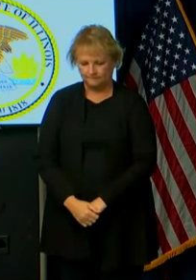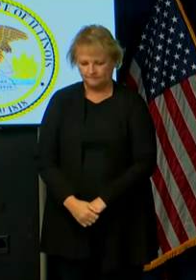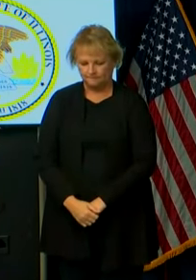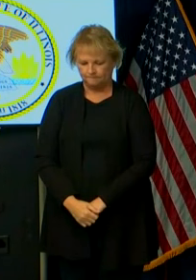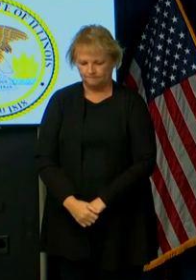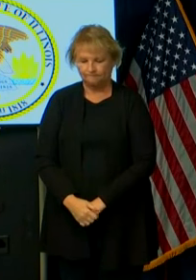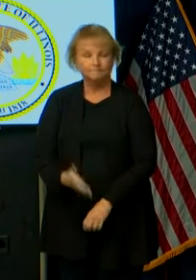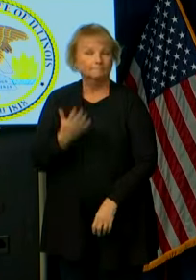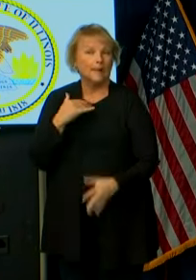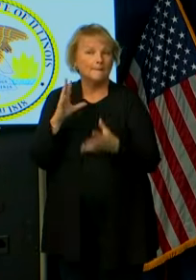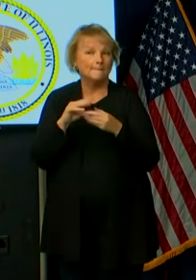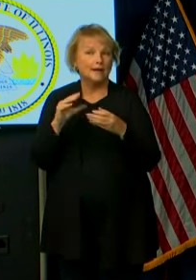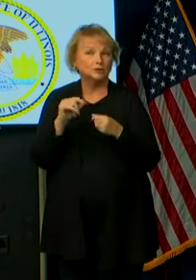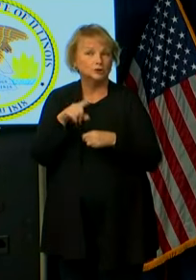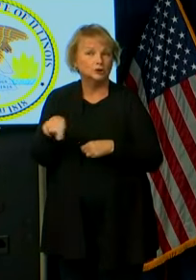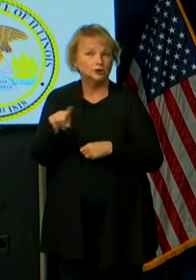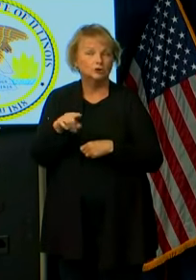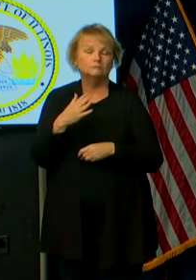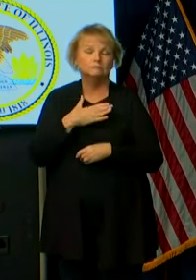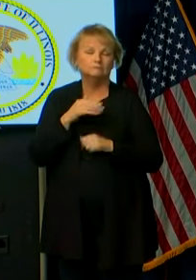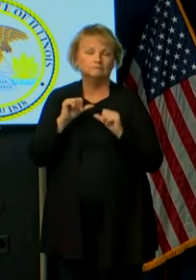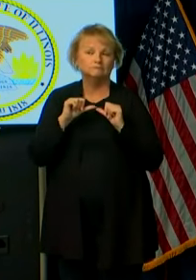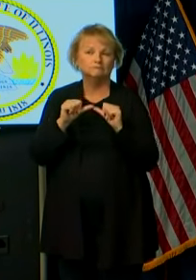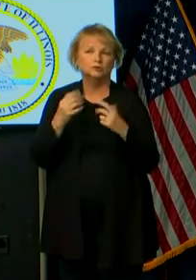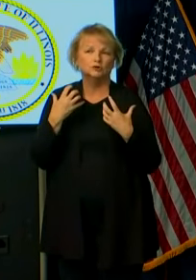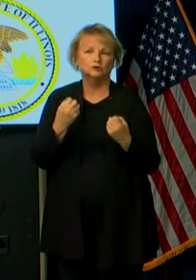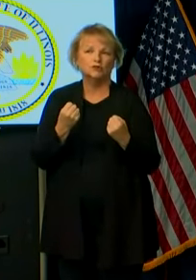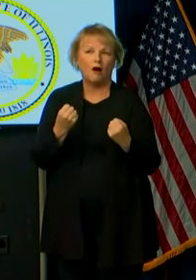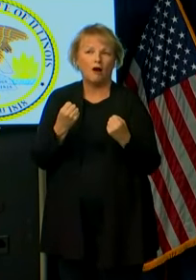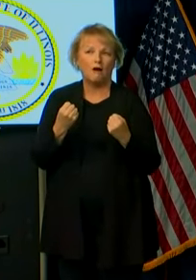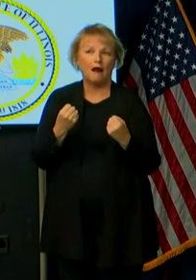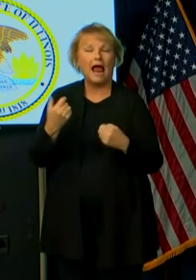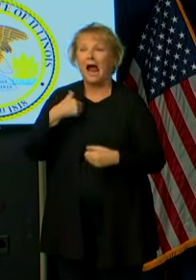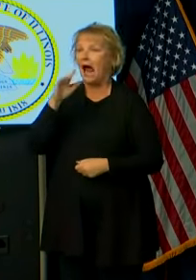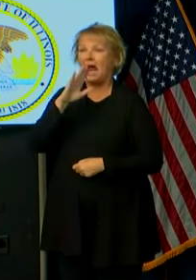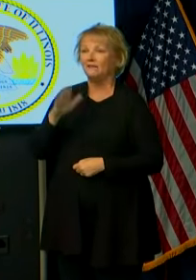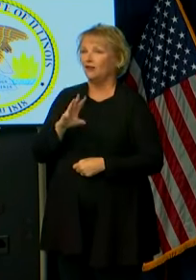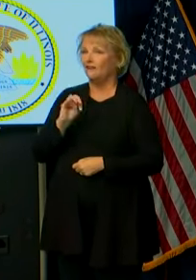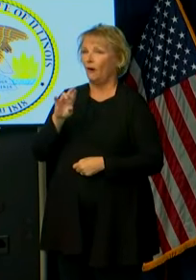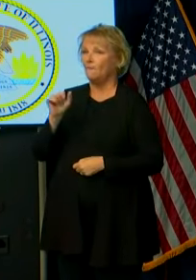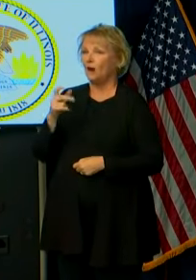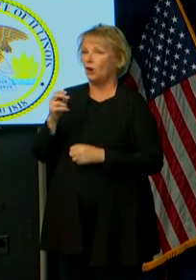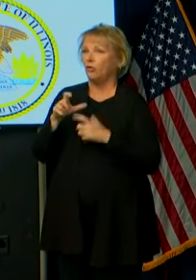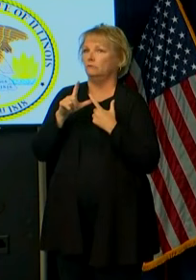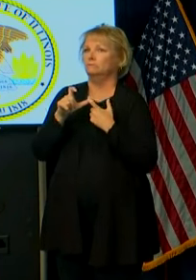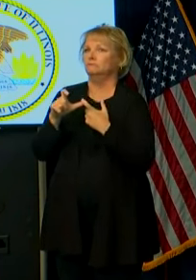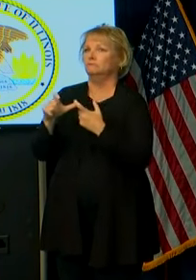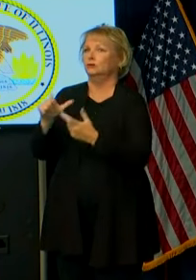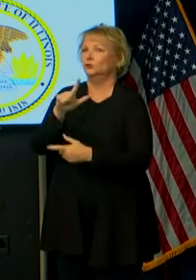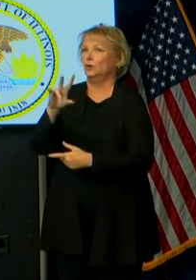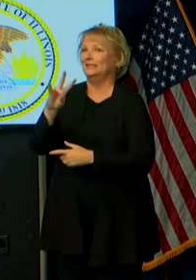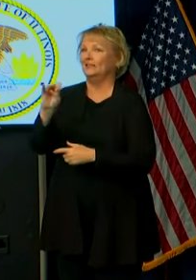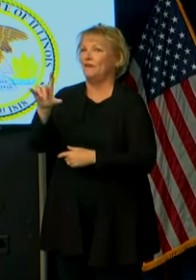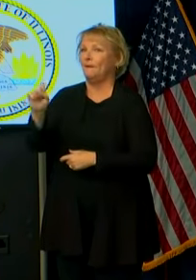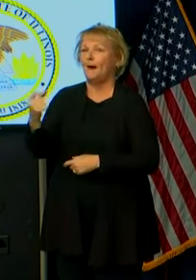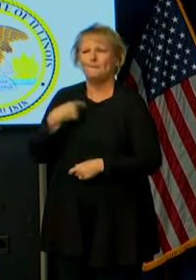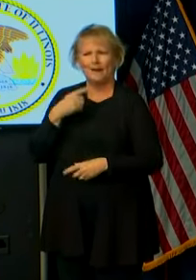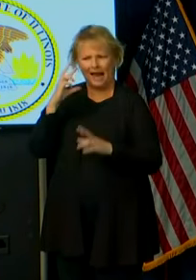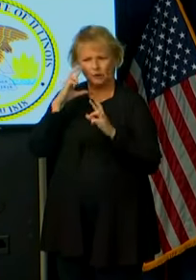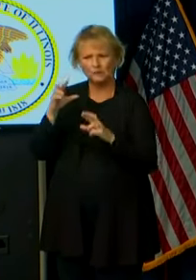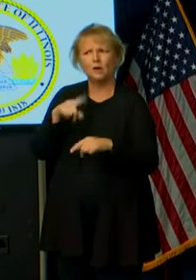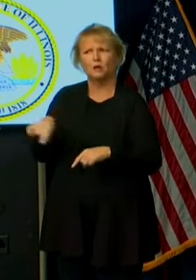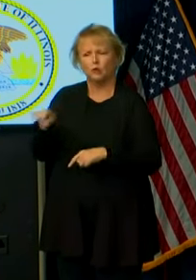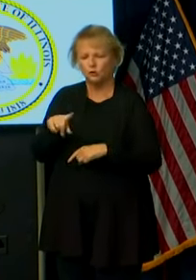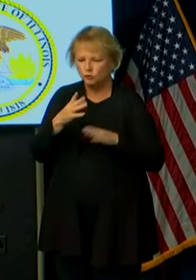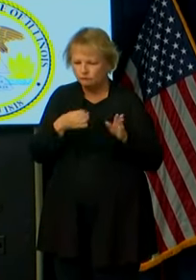My message to you is to stay strong. I've never run a marathon, but I have the utmost regard for those who've been able to train and plan and